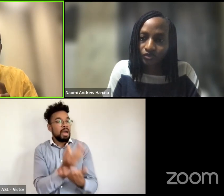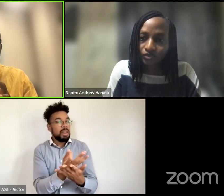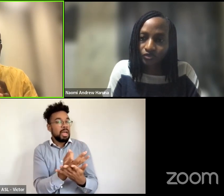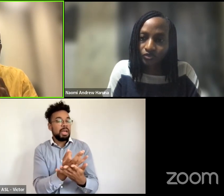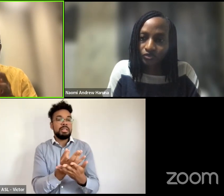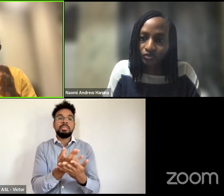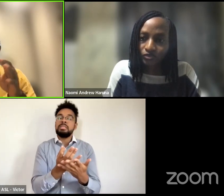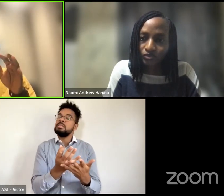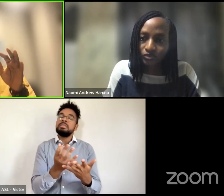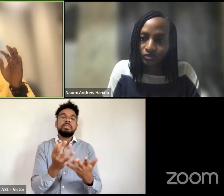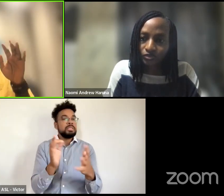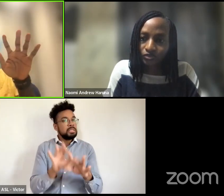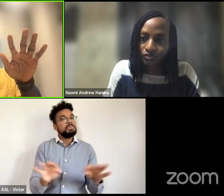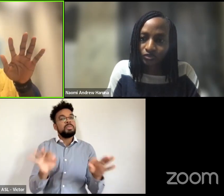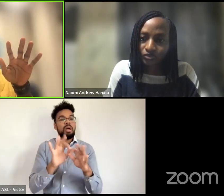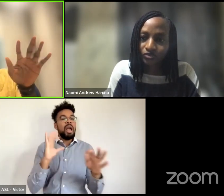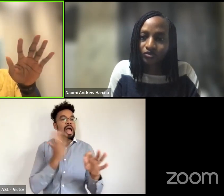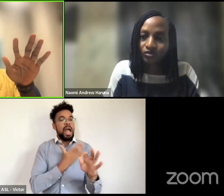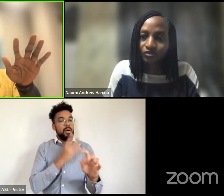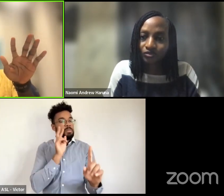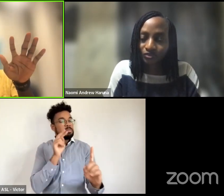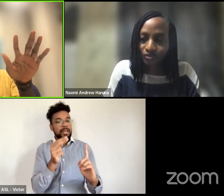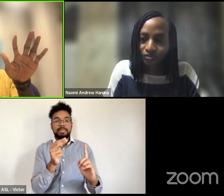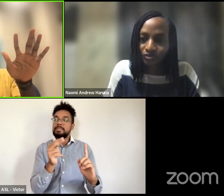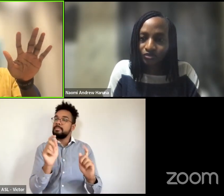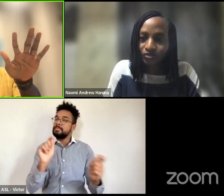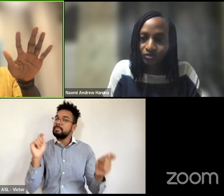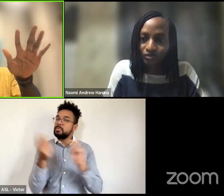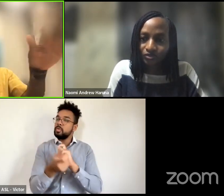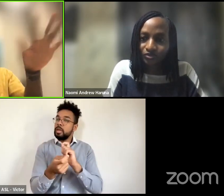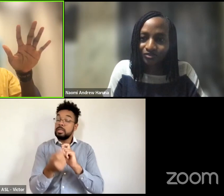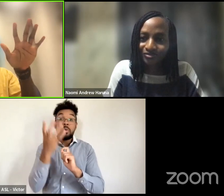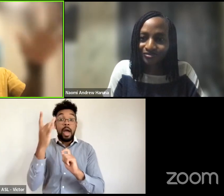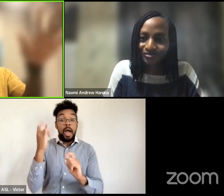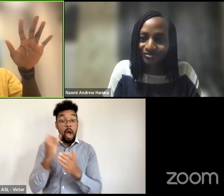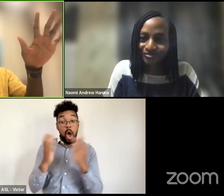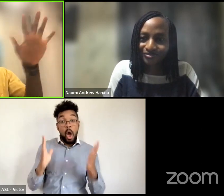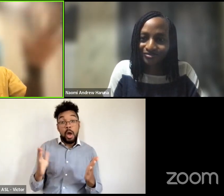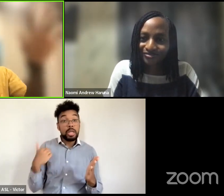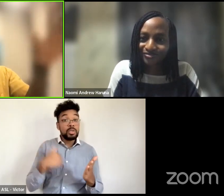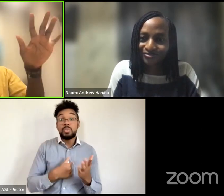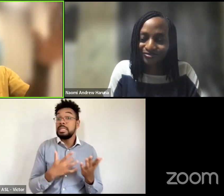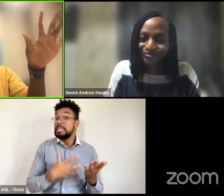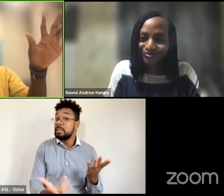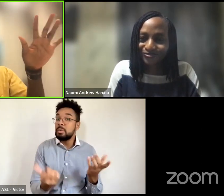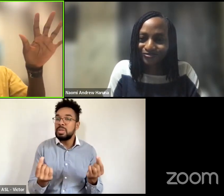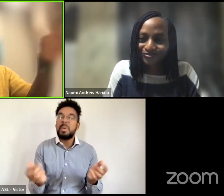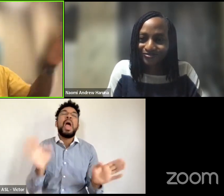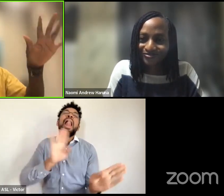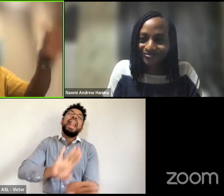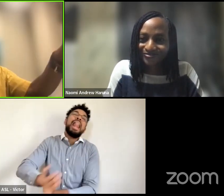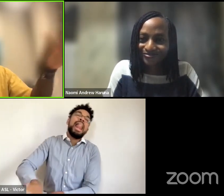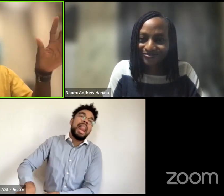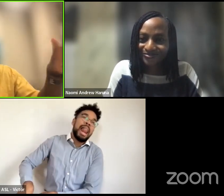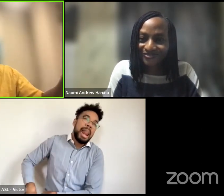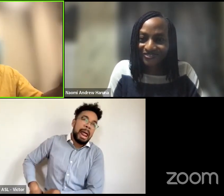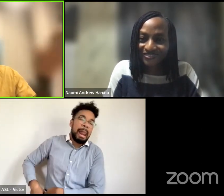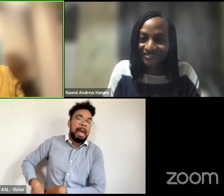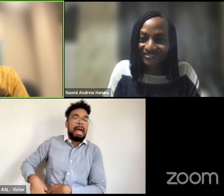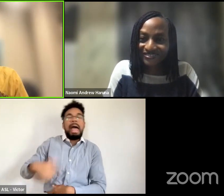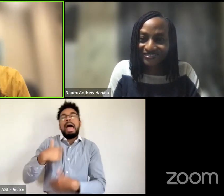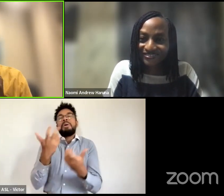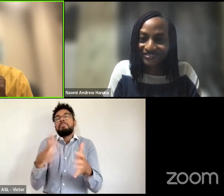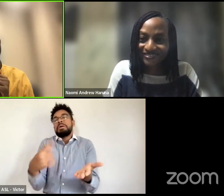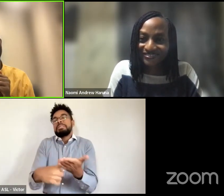the time as artists it seems we're always we want to push capital away it's like no i don't want to talk about